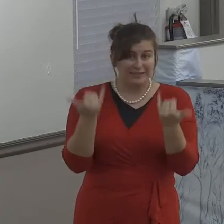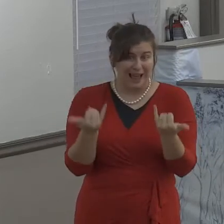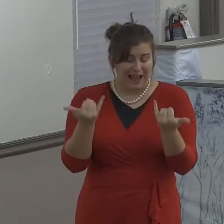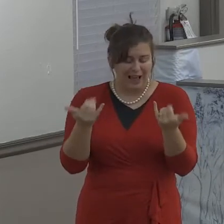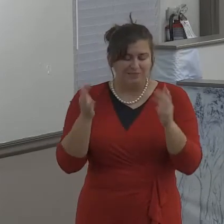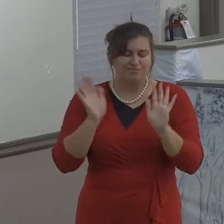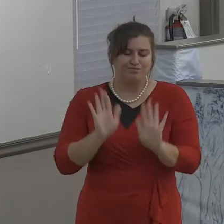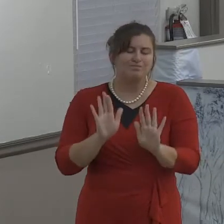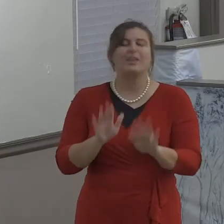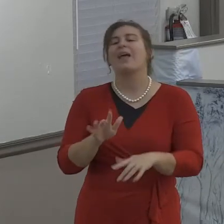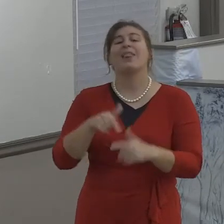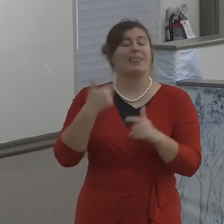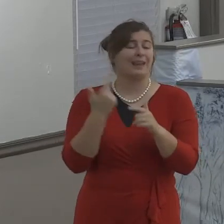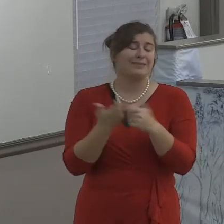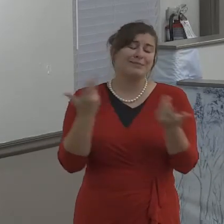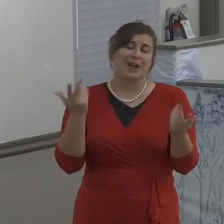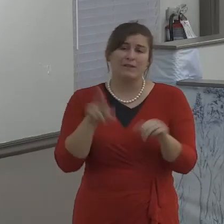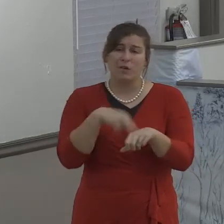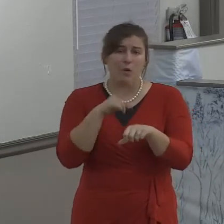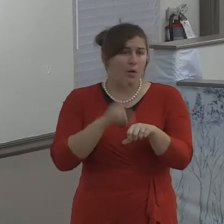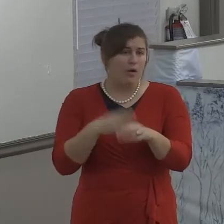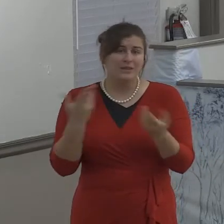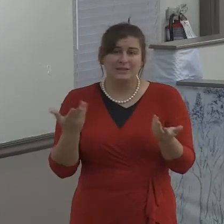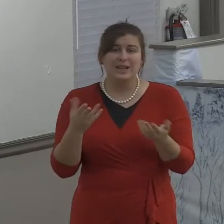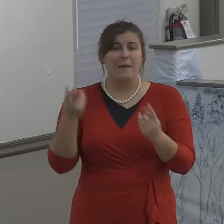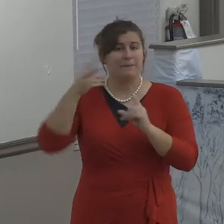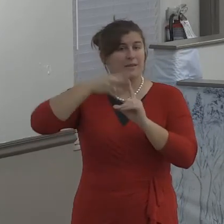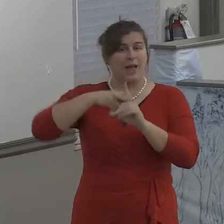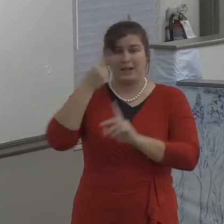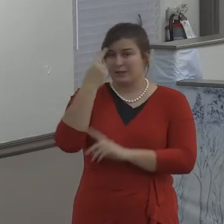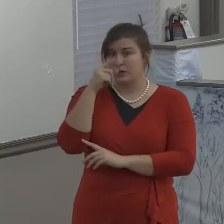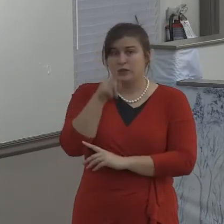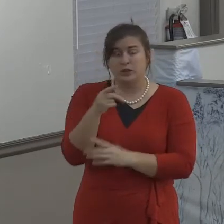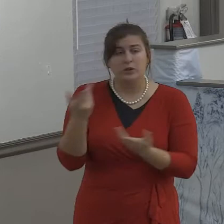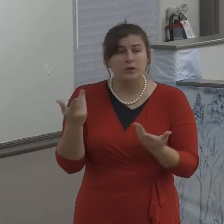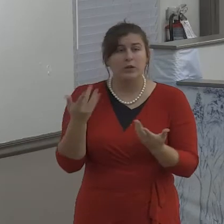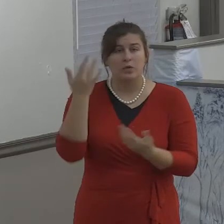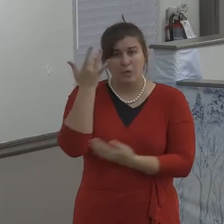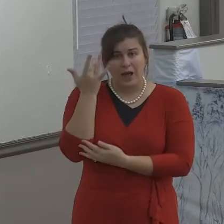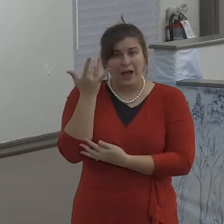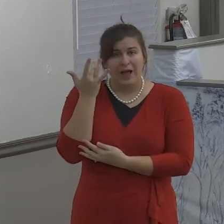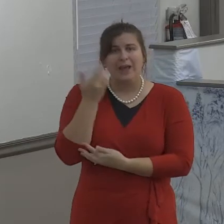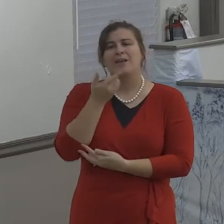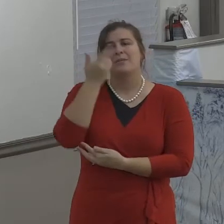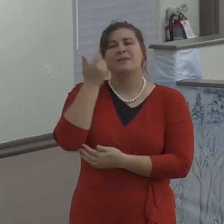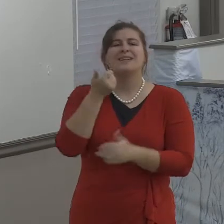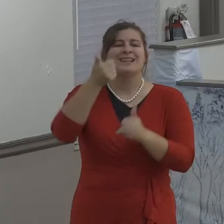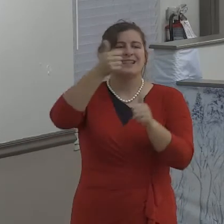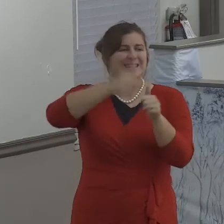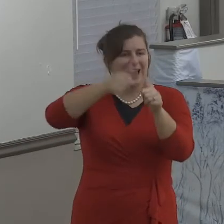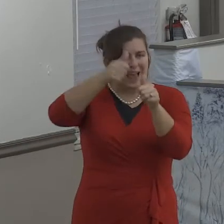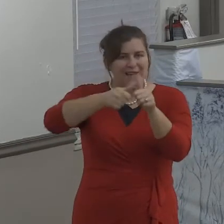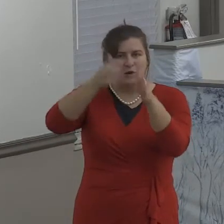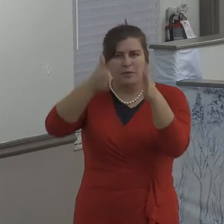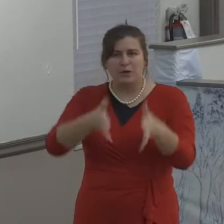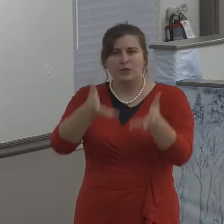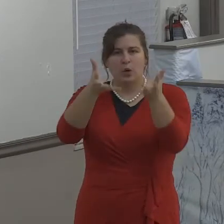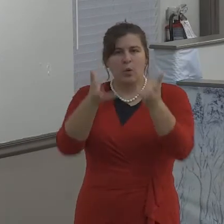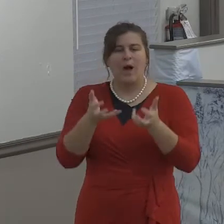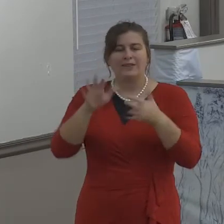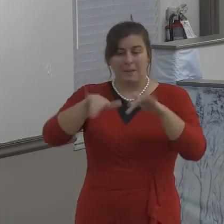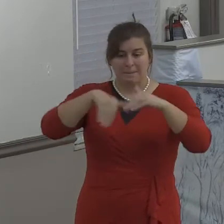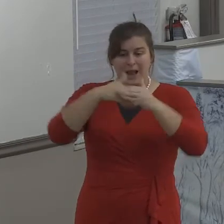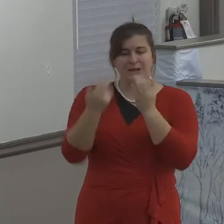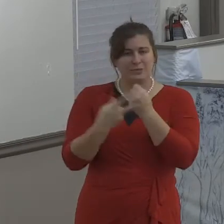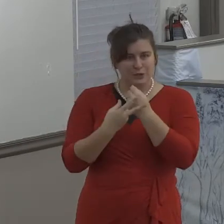It always was the case that there was divorce, but, you know, for many, many years, the Christian